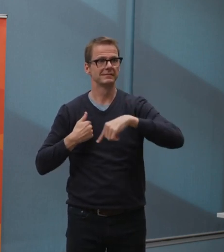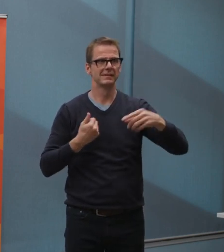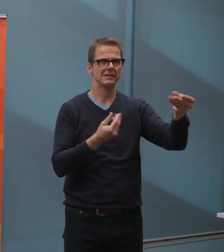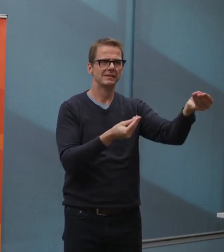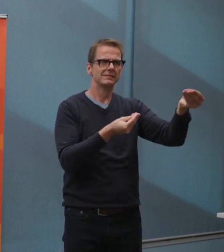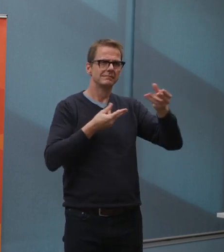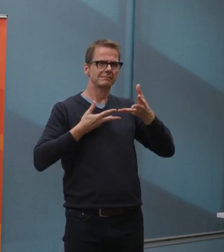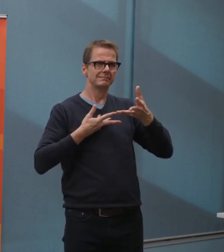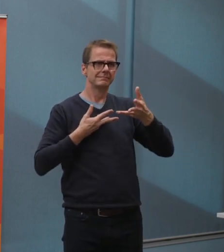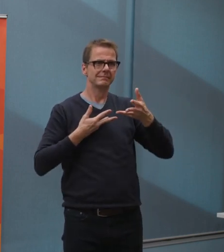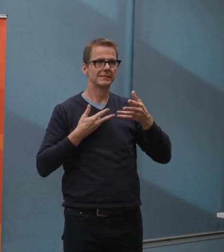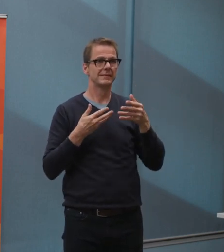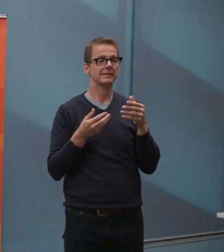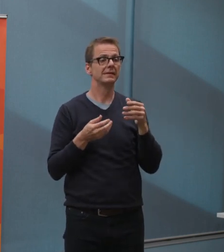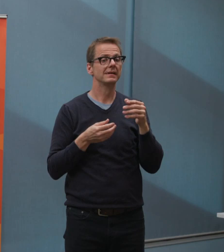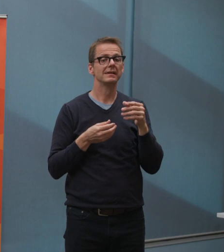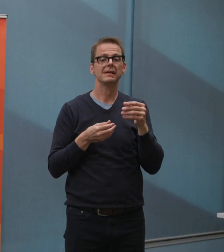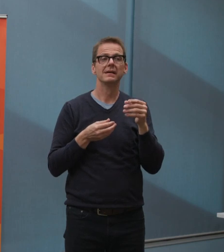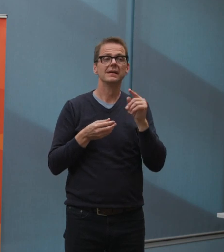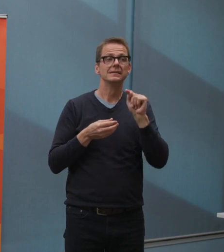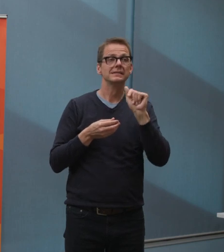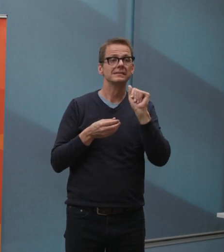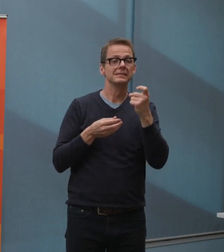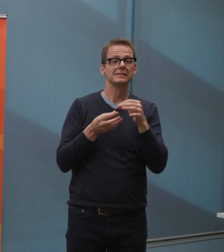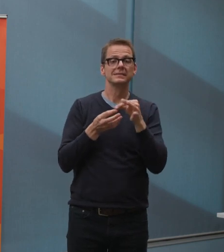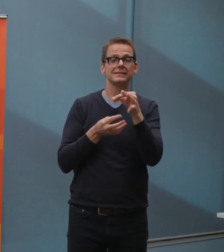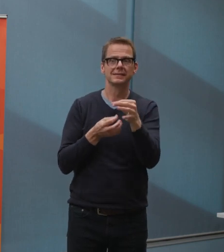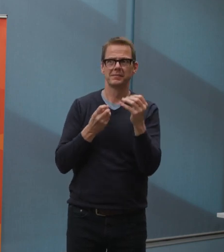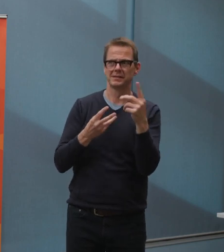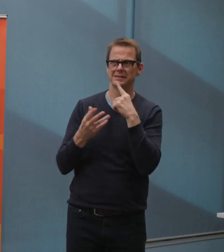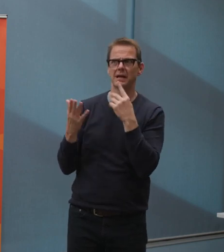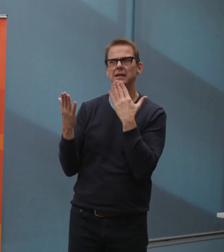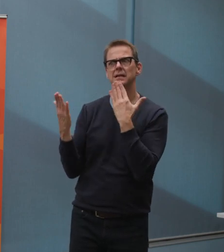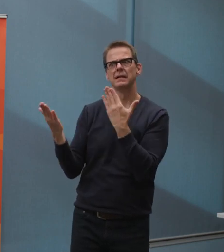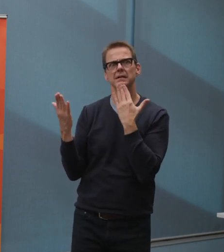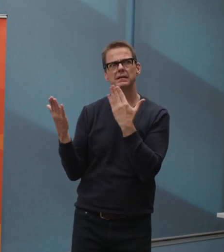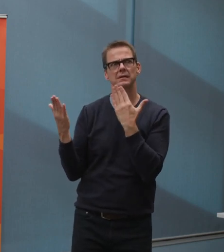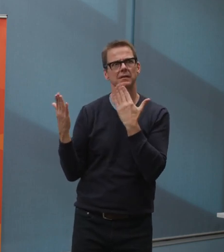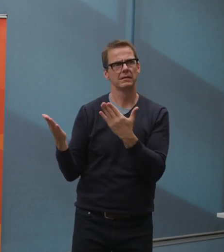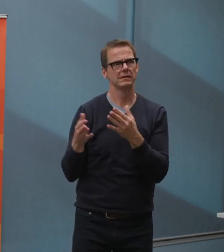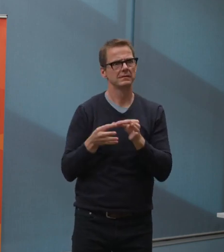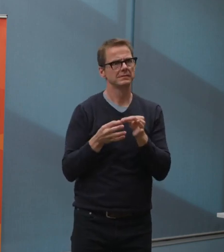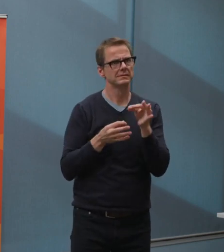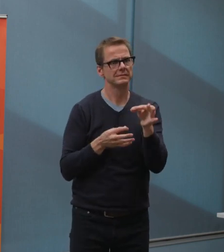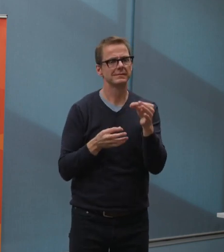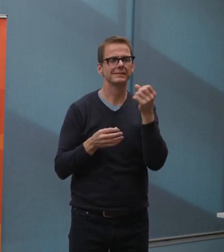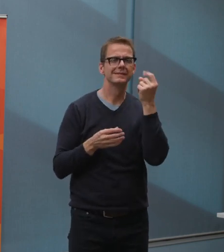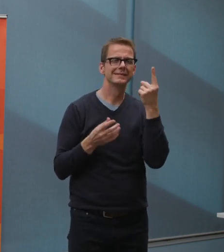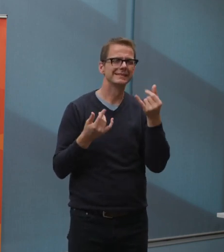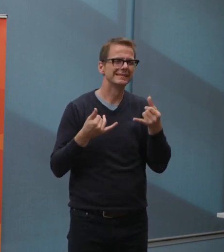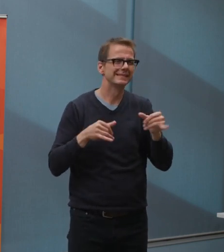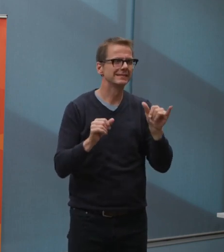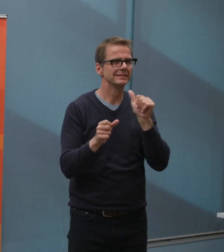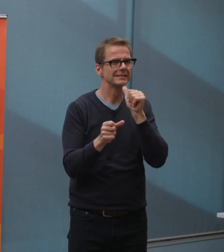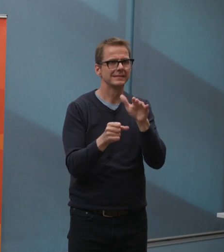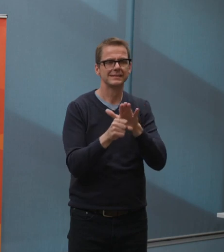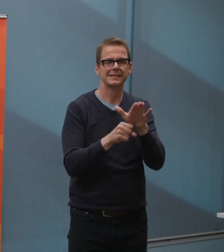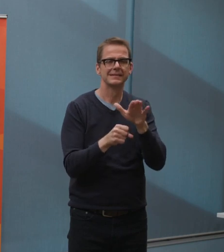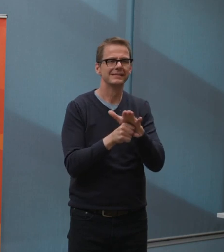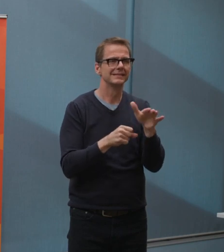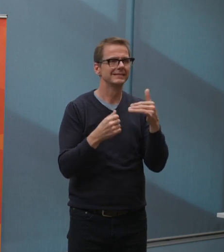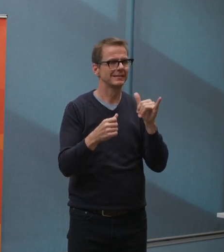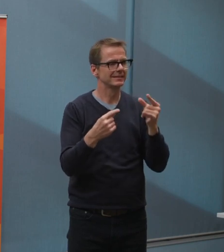in a position to forgive property tax payments, even on a targeted basis, and still provide Edmontonians with the essential